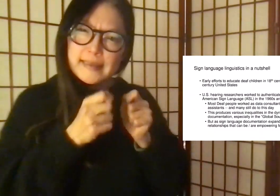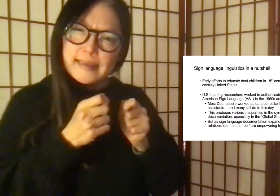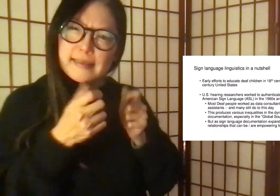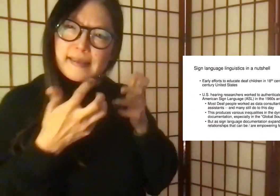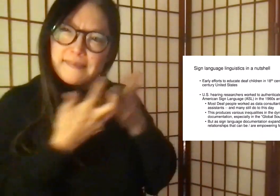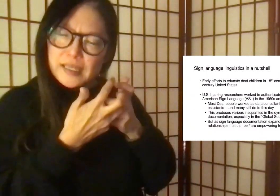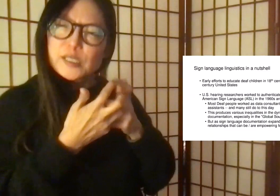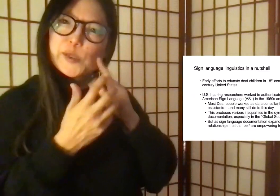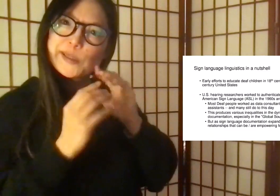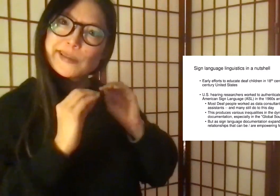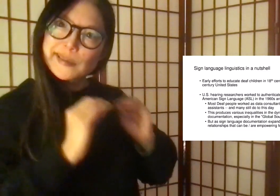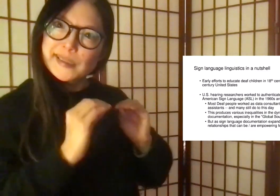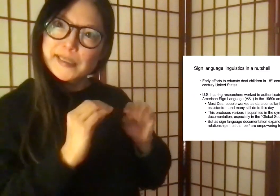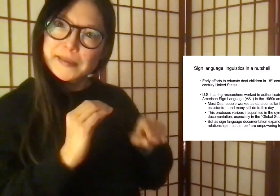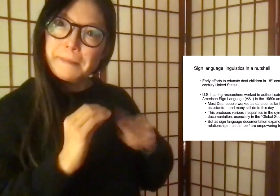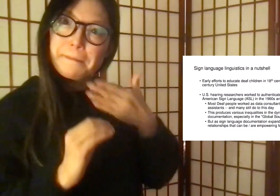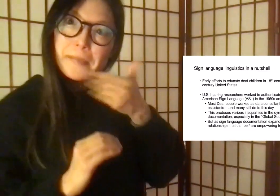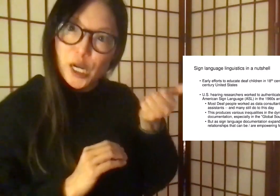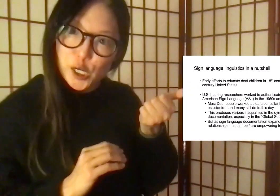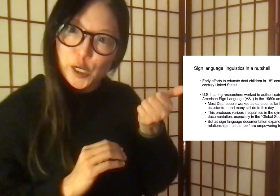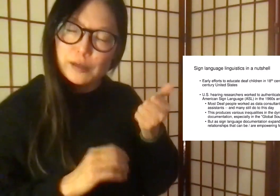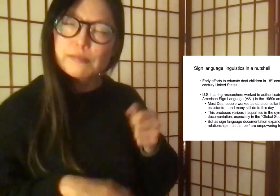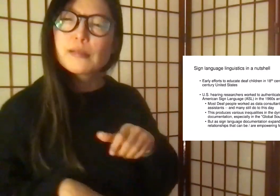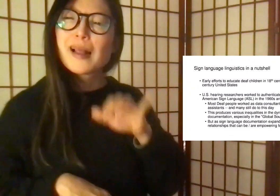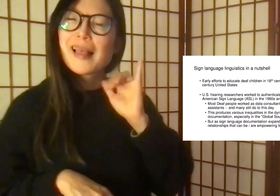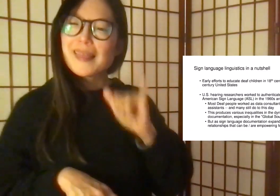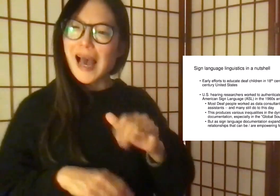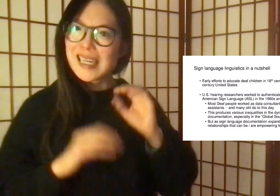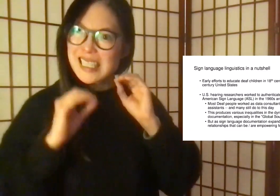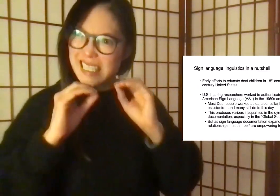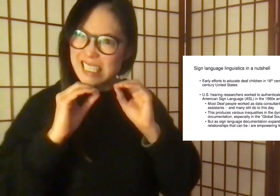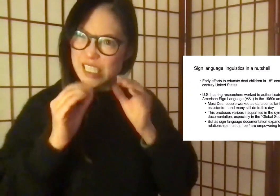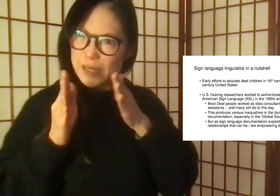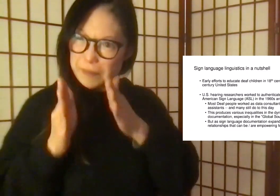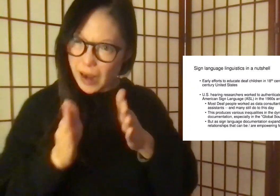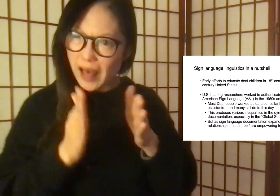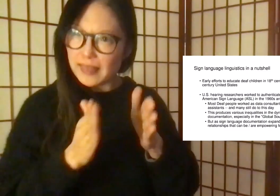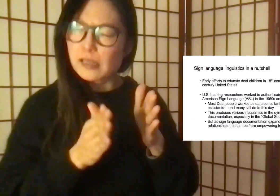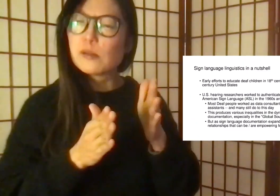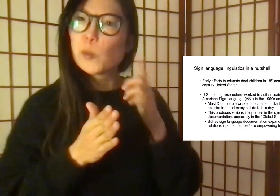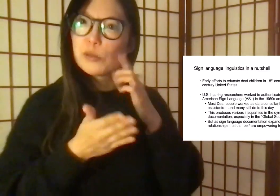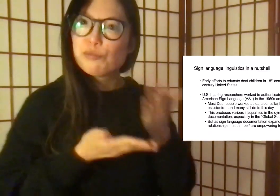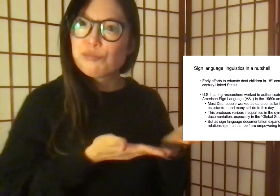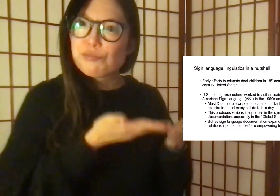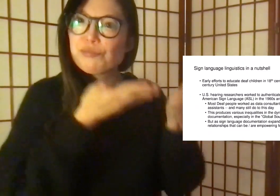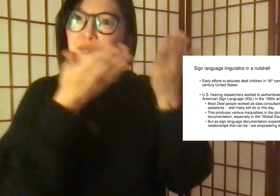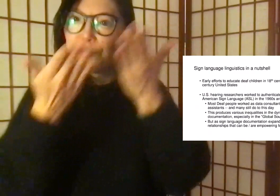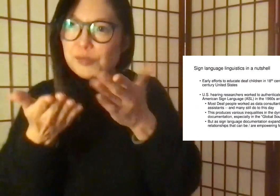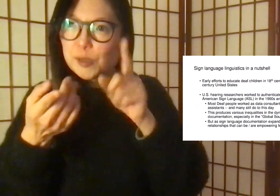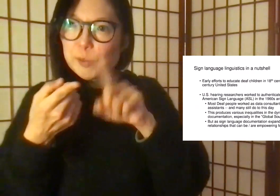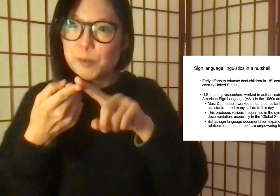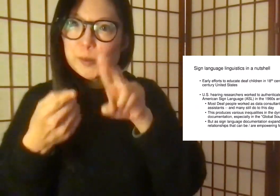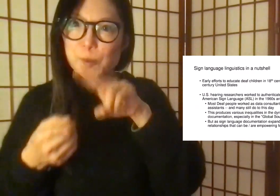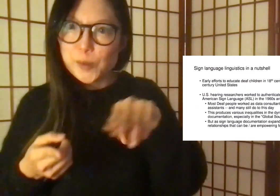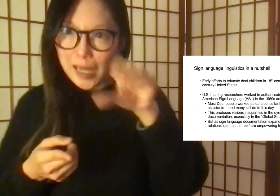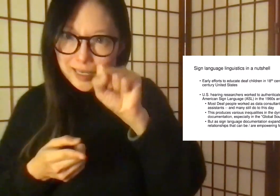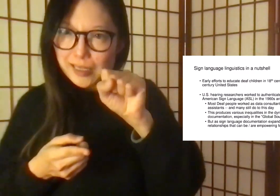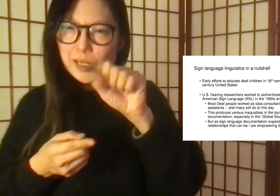Some of the educators saw sign language in use and adopted it and adapted natural sign languages